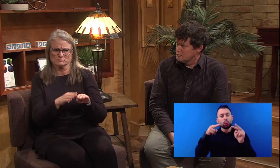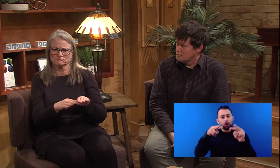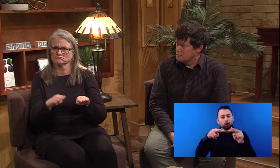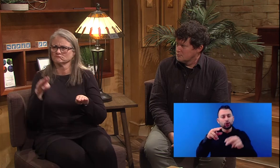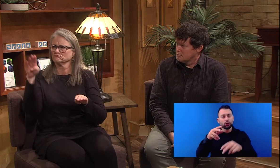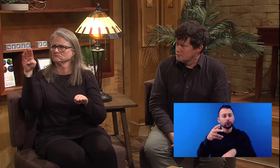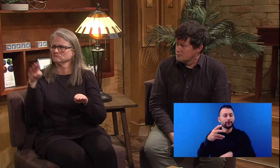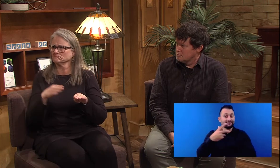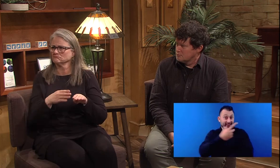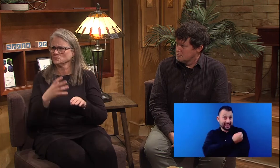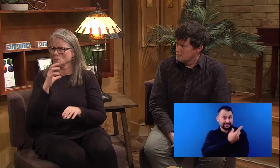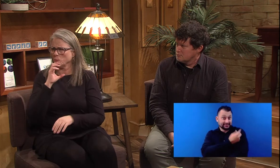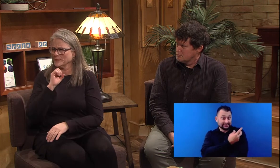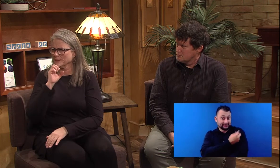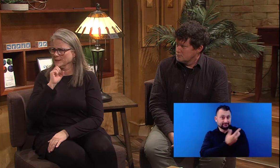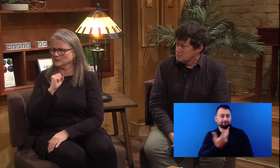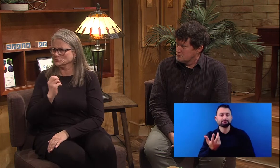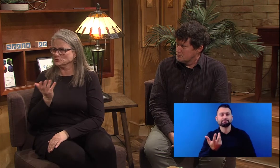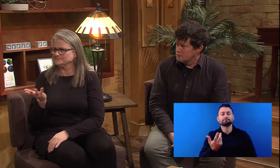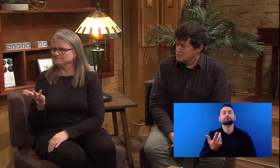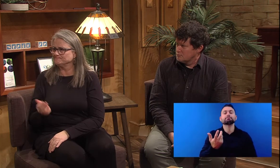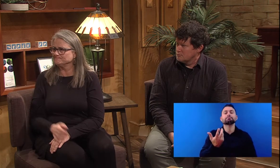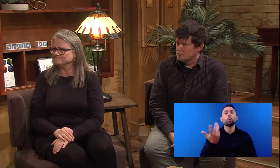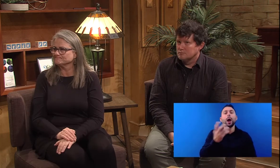consider for vaccines for HIV?